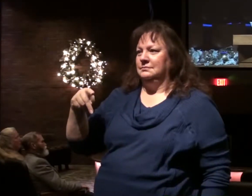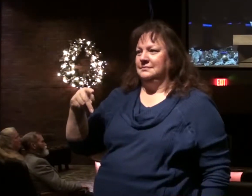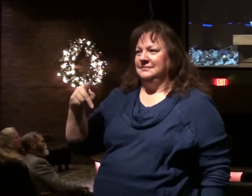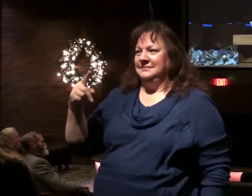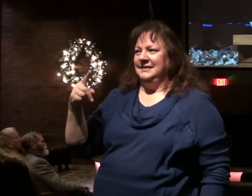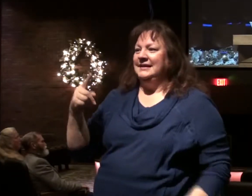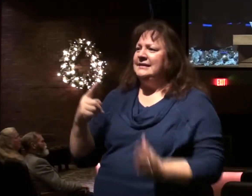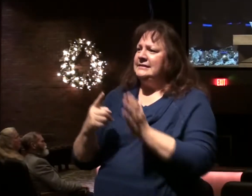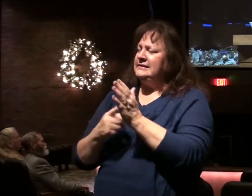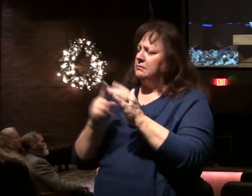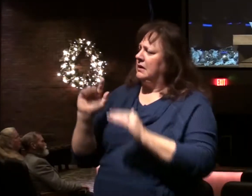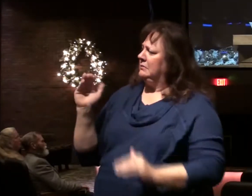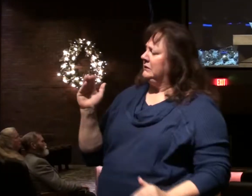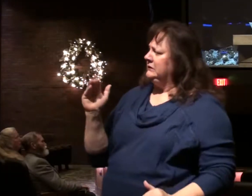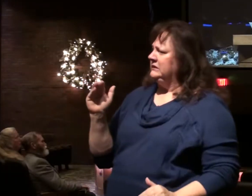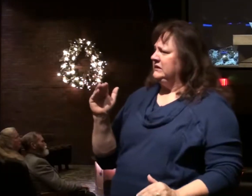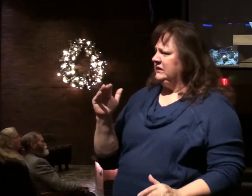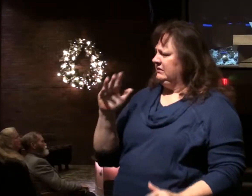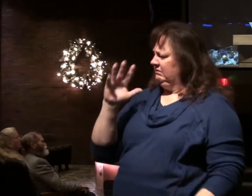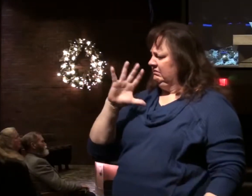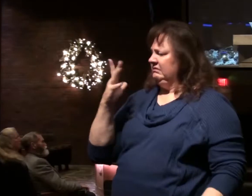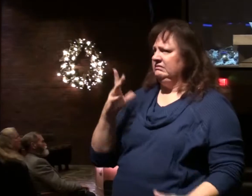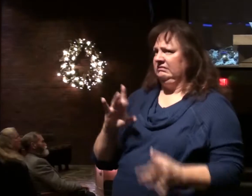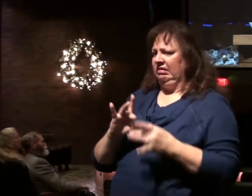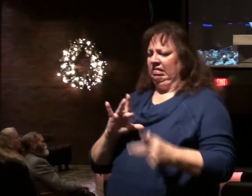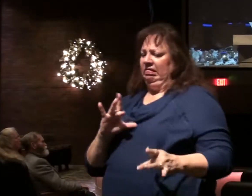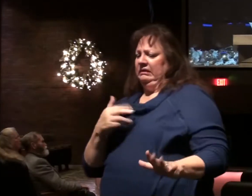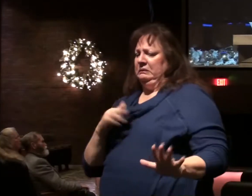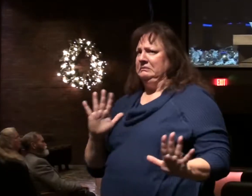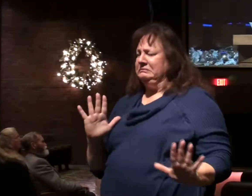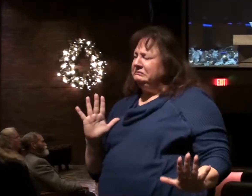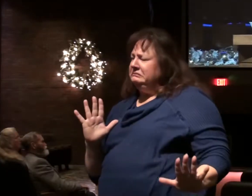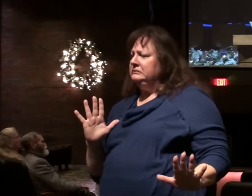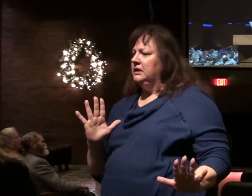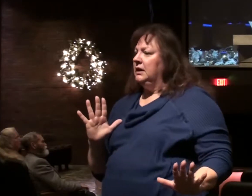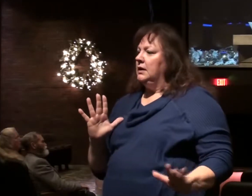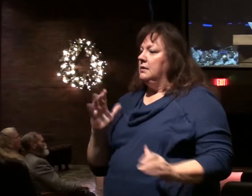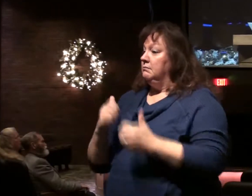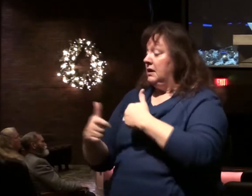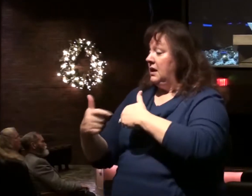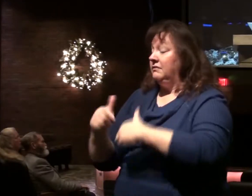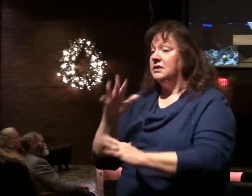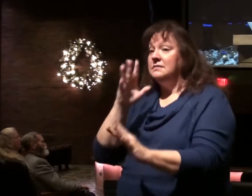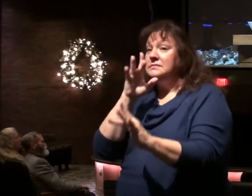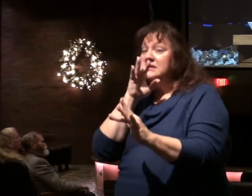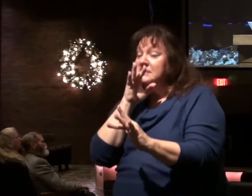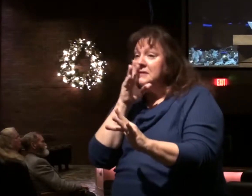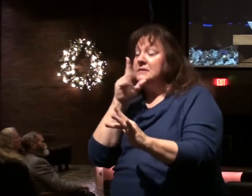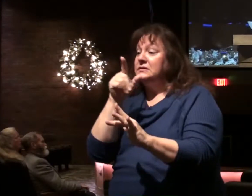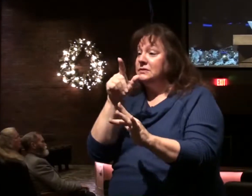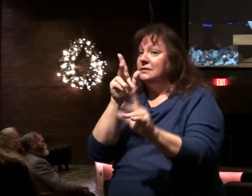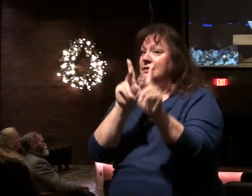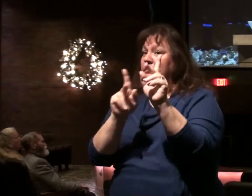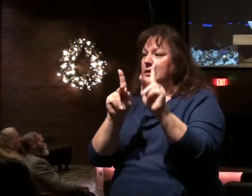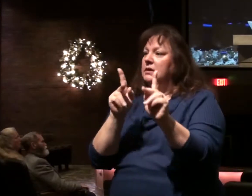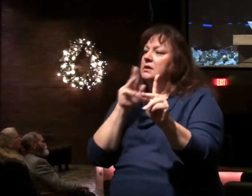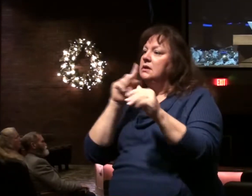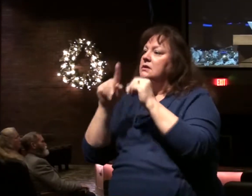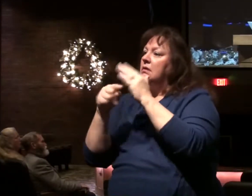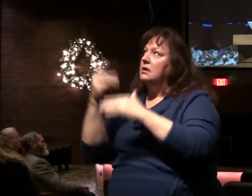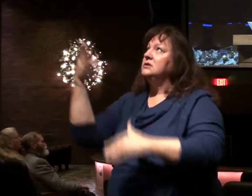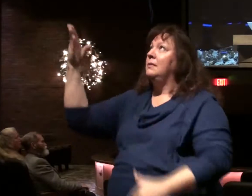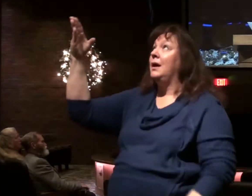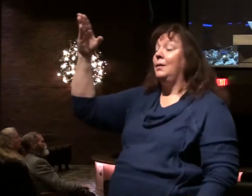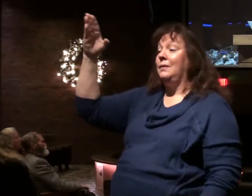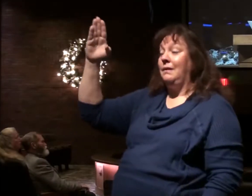Sometimes he appears coarse and not connected to religion. But every time he addresses a nation, he speaks about God.